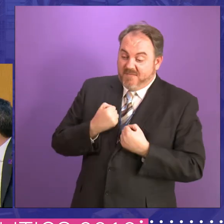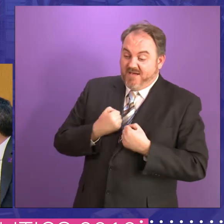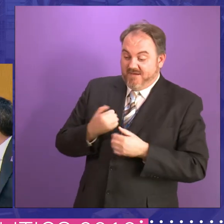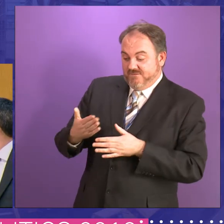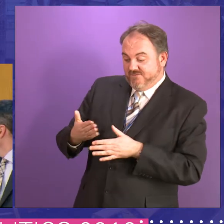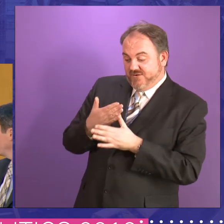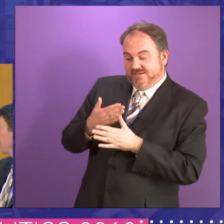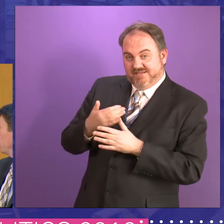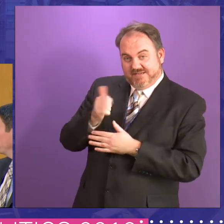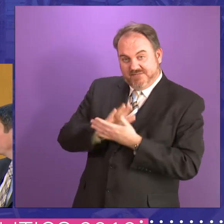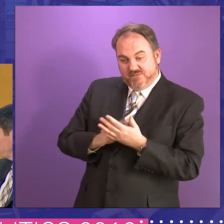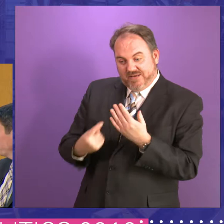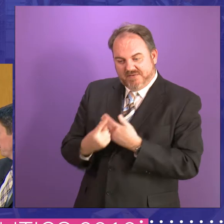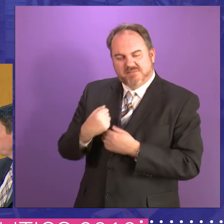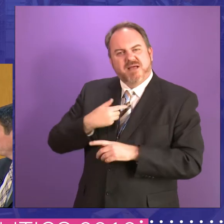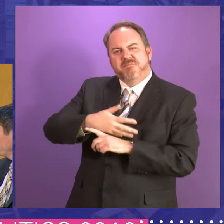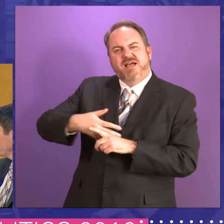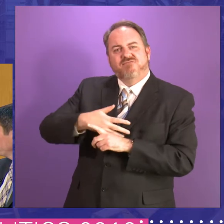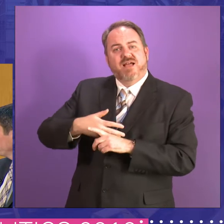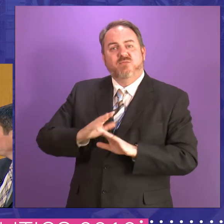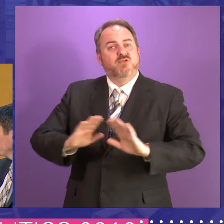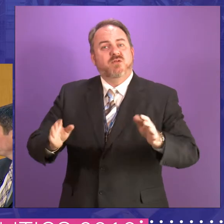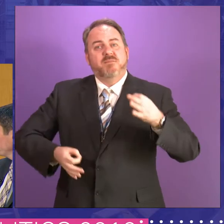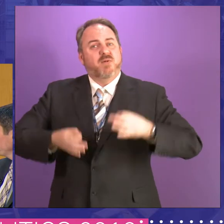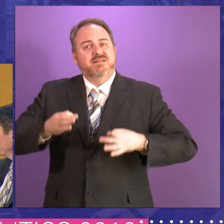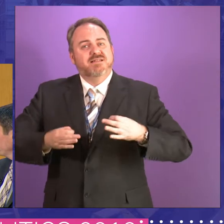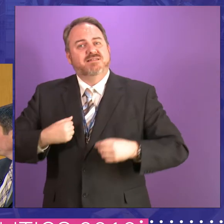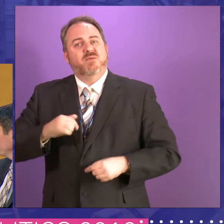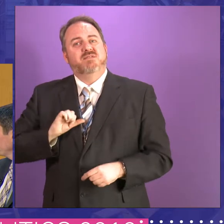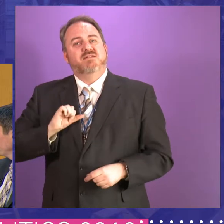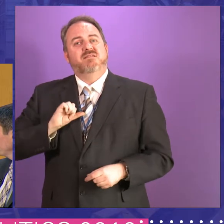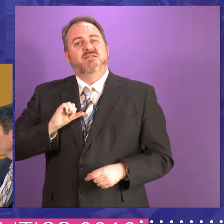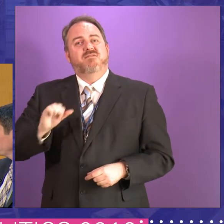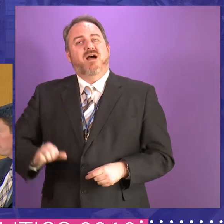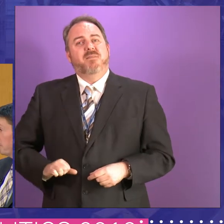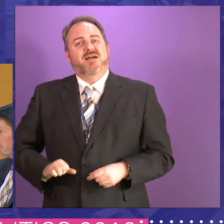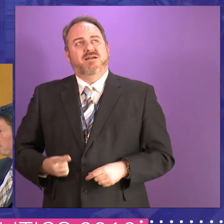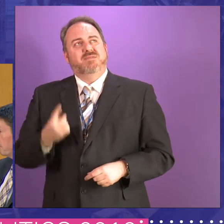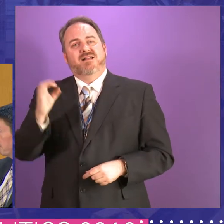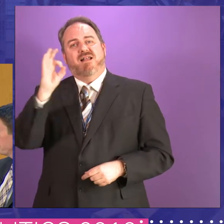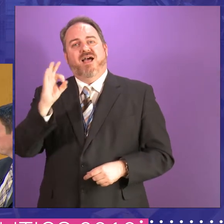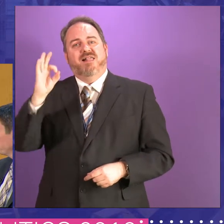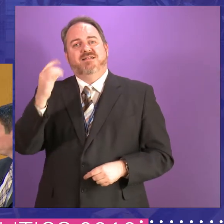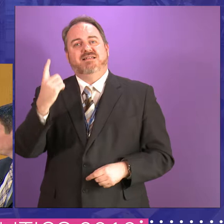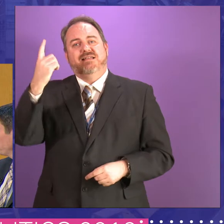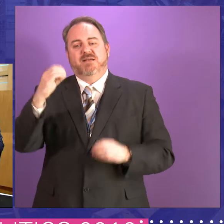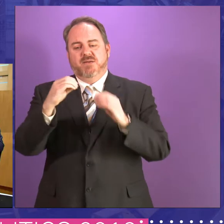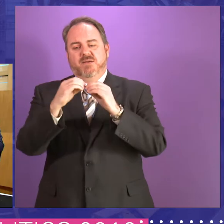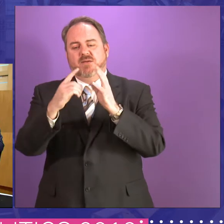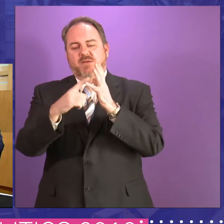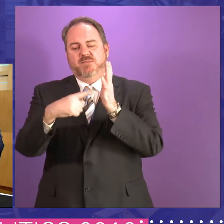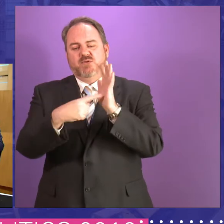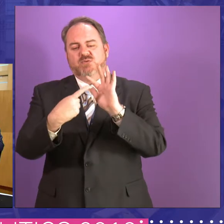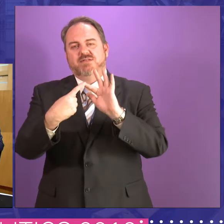I came from outside politics, I was not involved at all. was a farmer. I brought up an island of Butte. I had all the